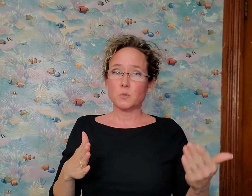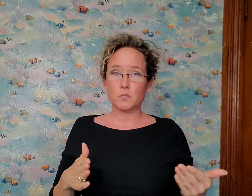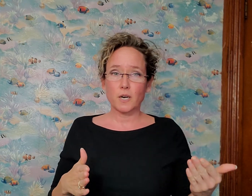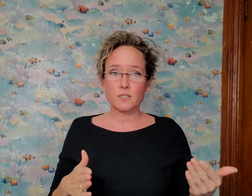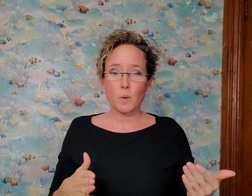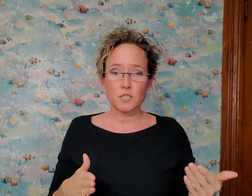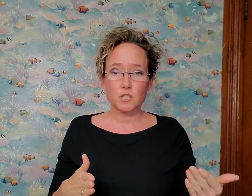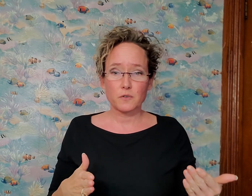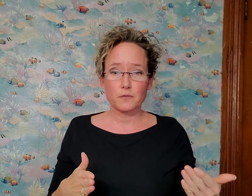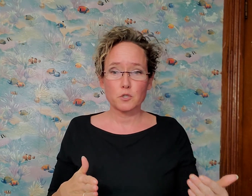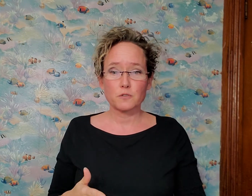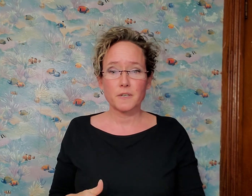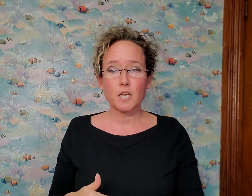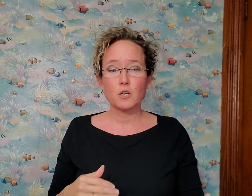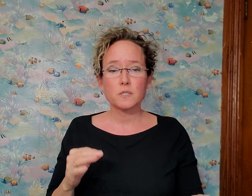to address questions for future videos.